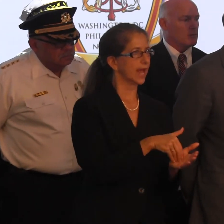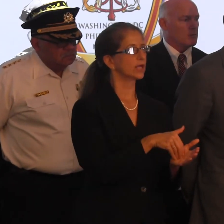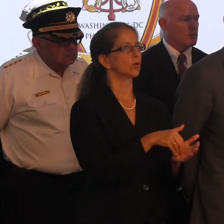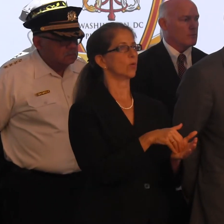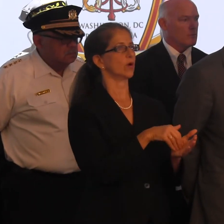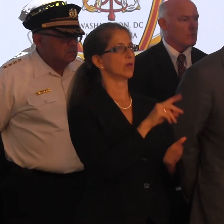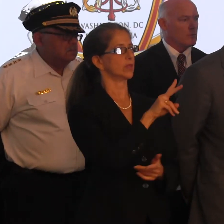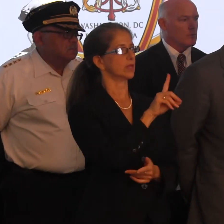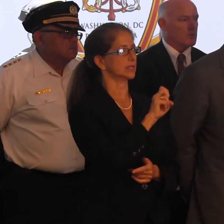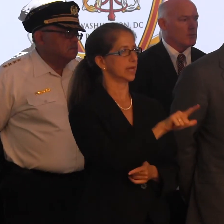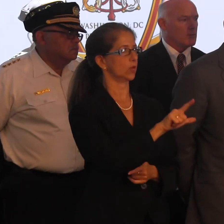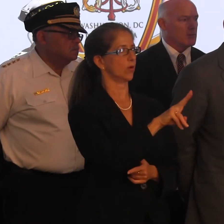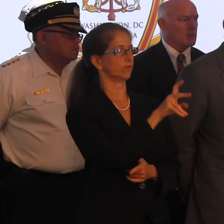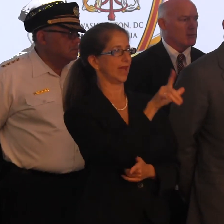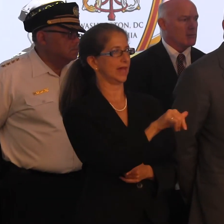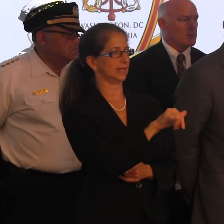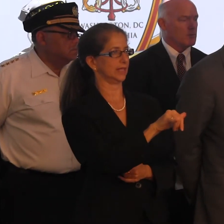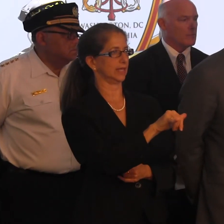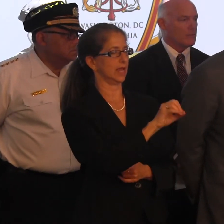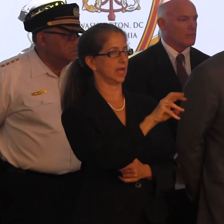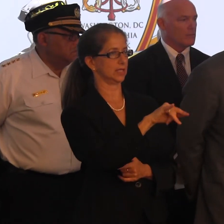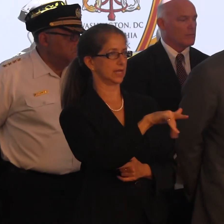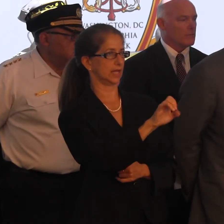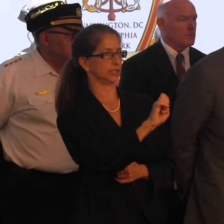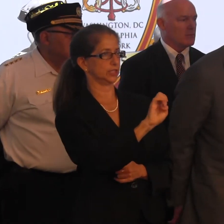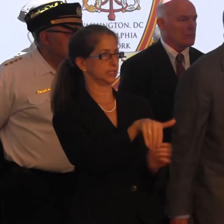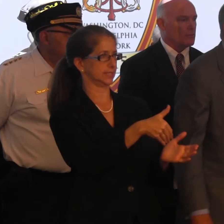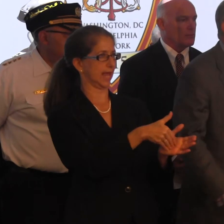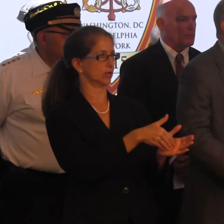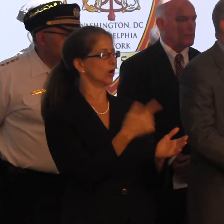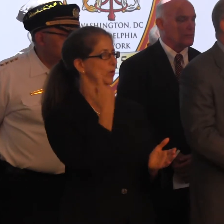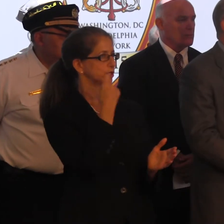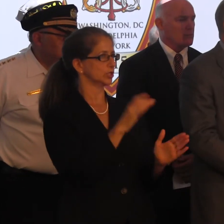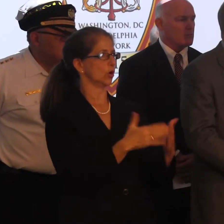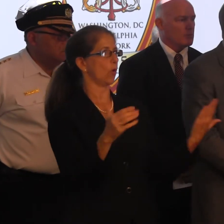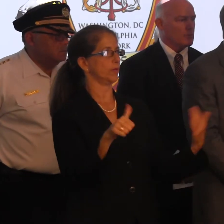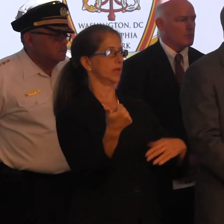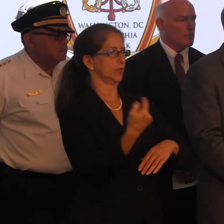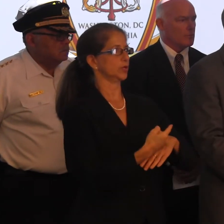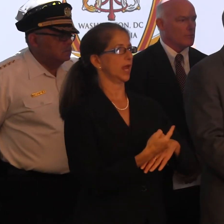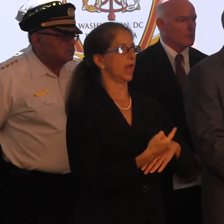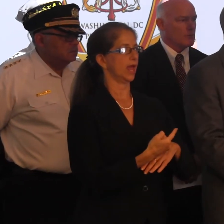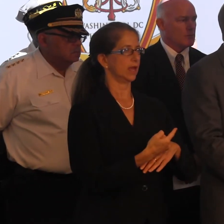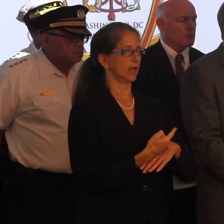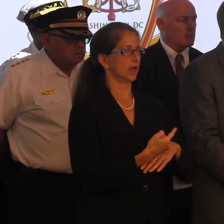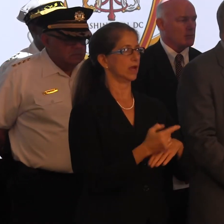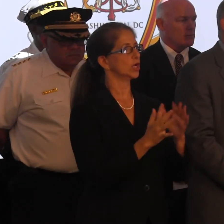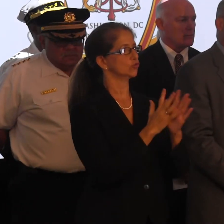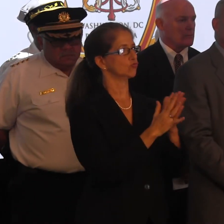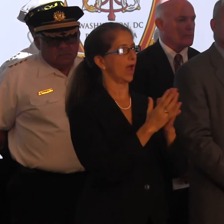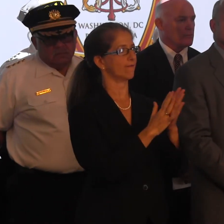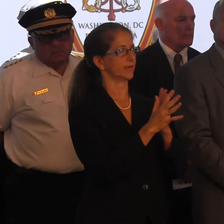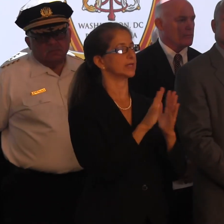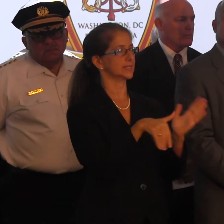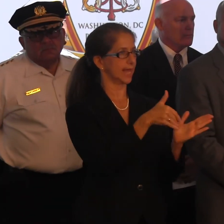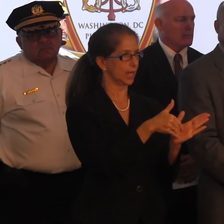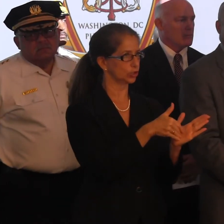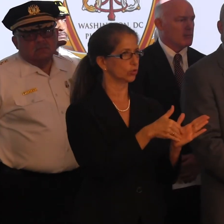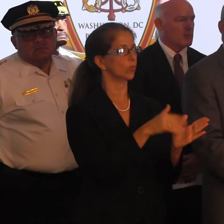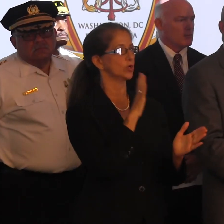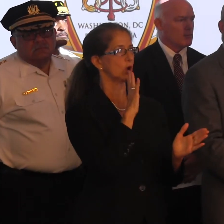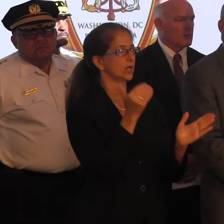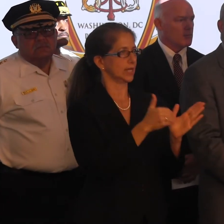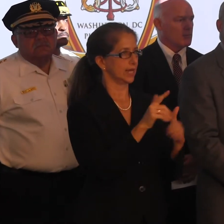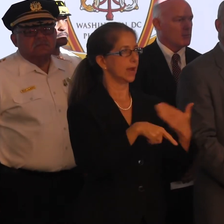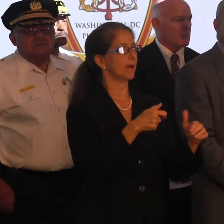Delaware Valley Intelligence Center. You know, we just opened, I guess the other day, our traffic operations center. We talked, again,